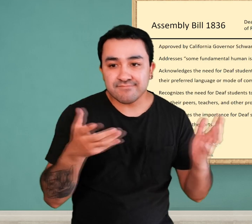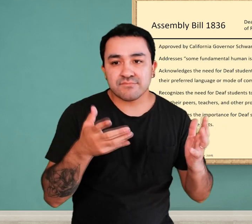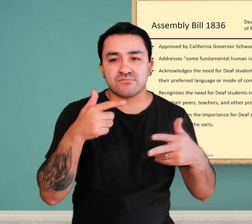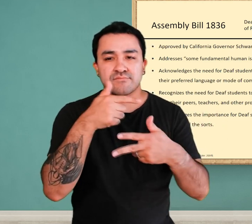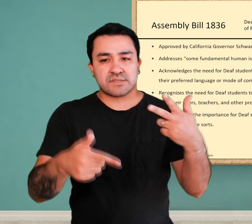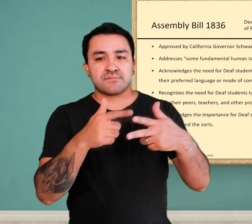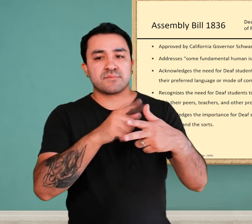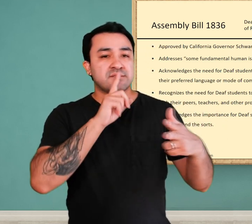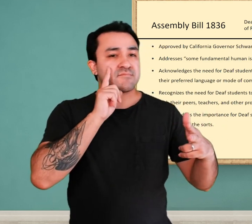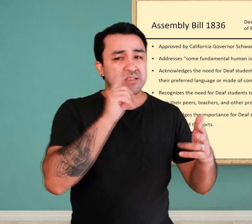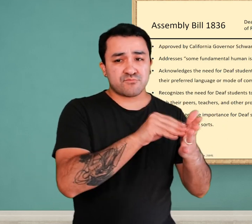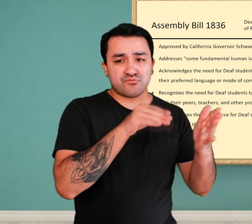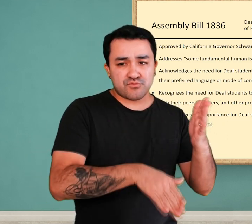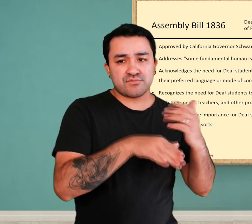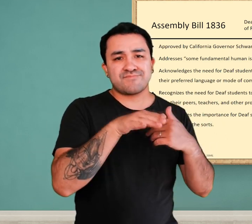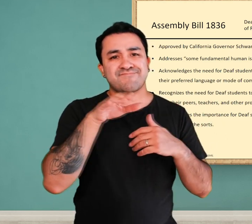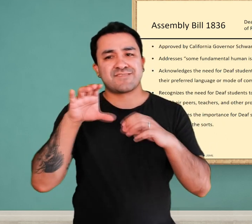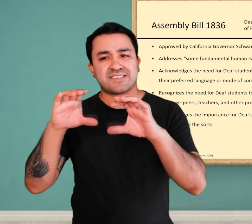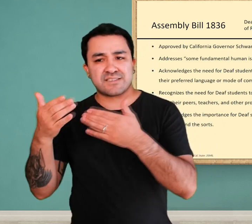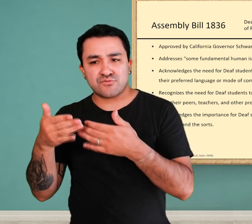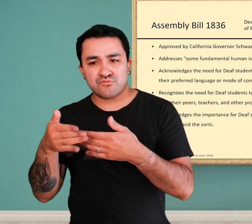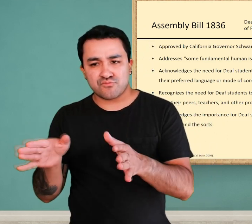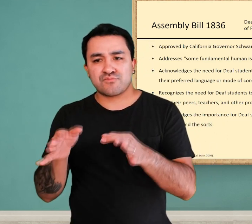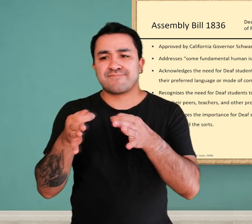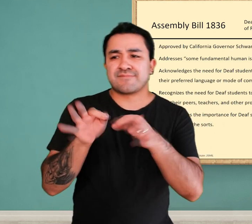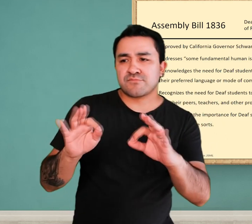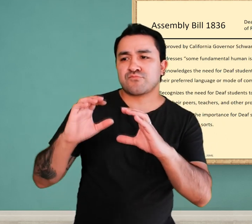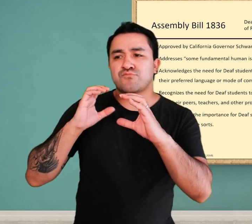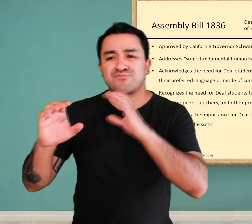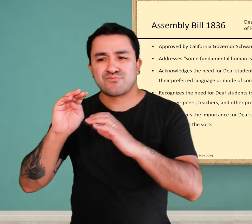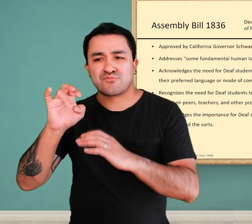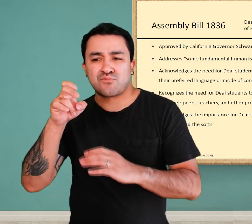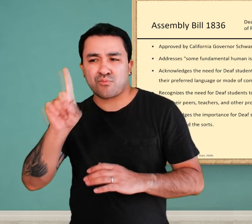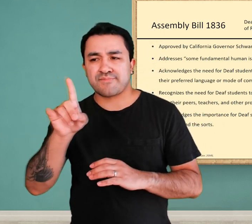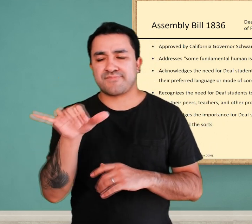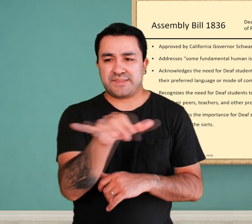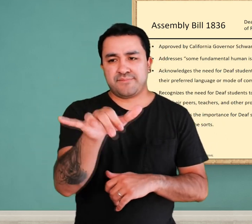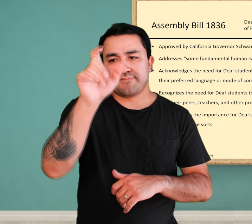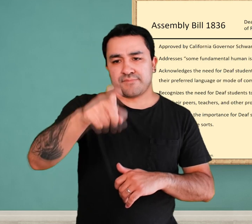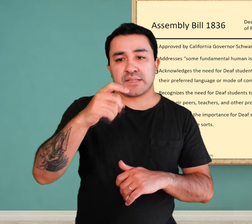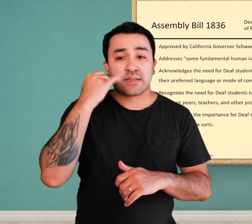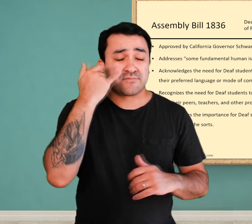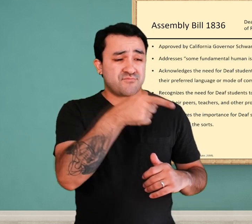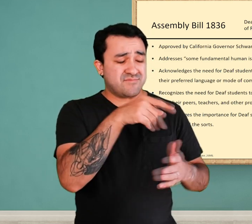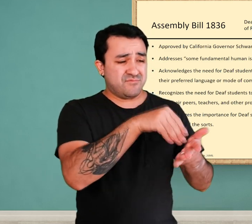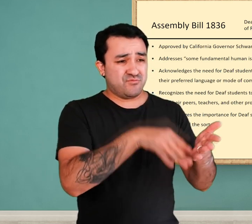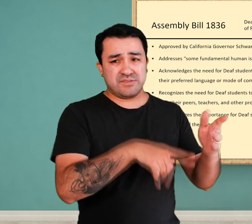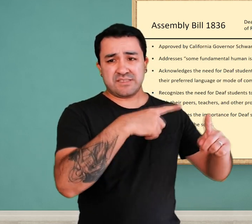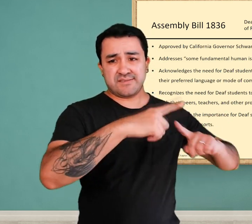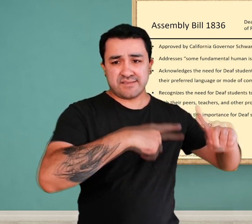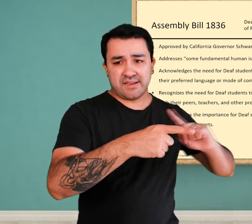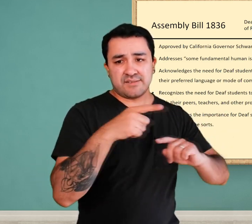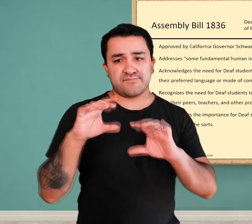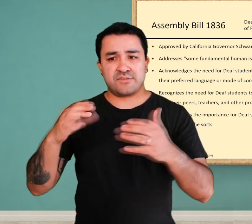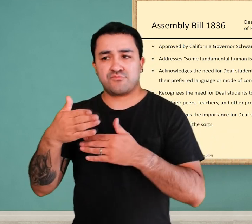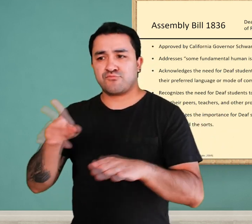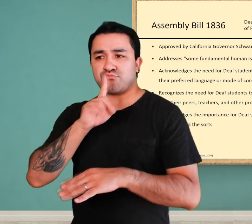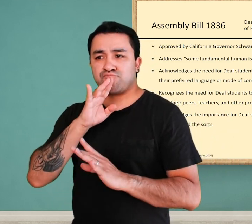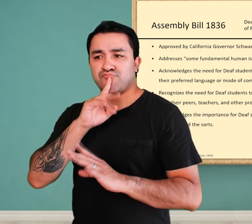1. Educators must place deaf students in an educational environment that respects and uses their preferred language or